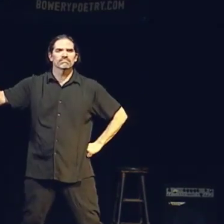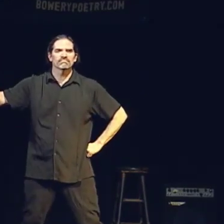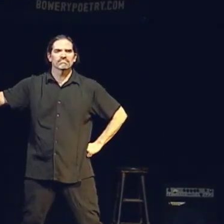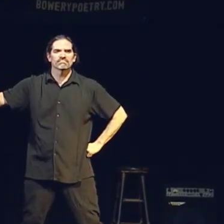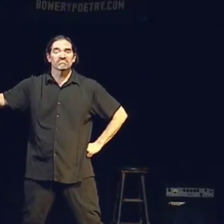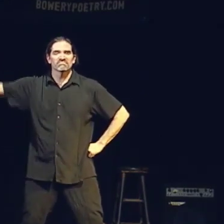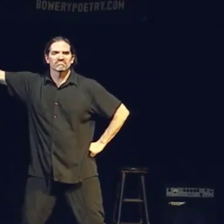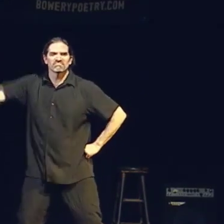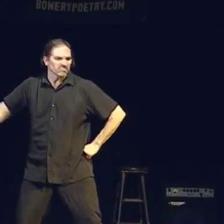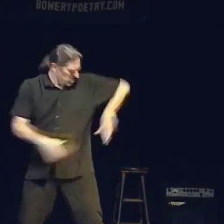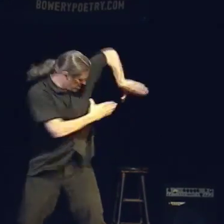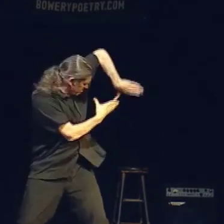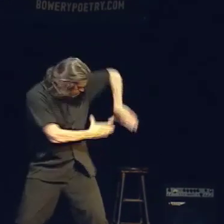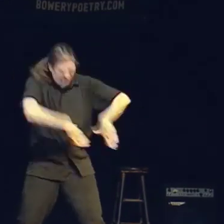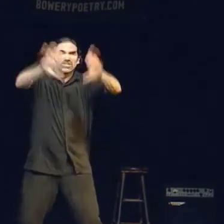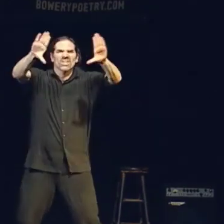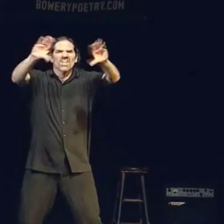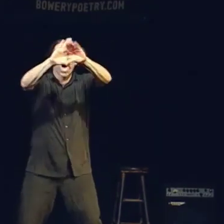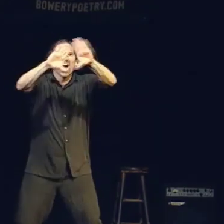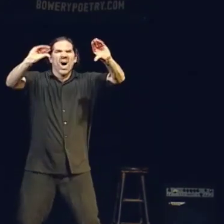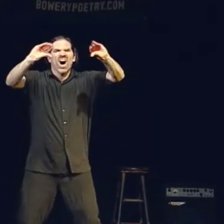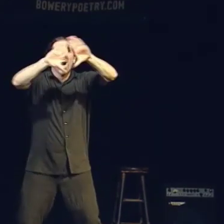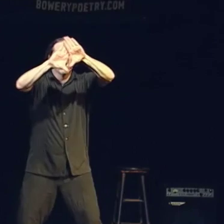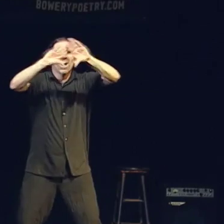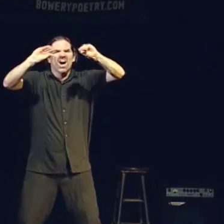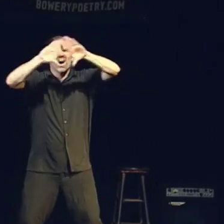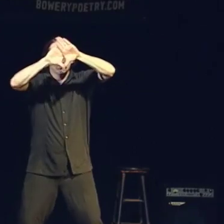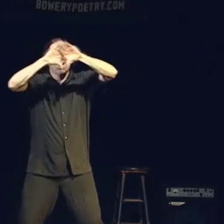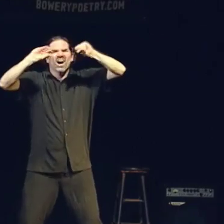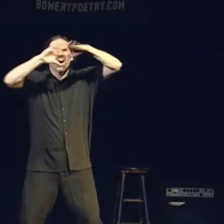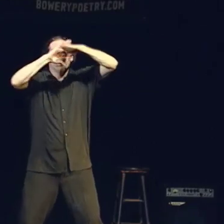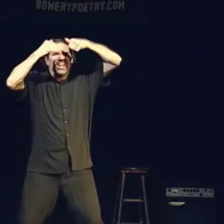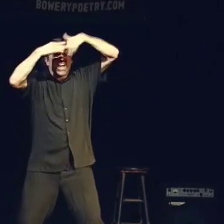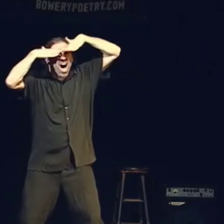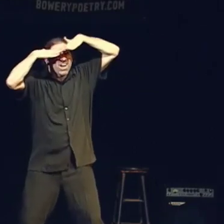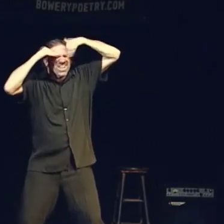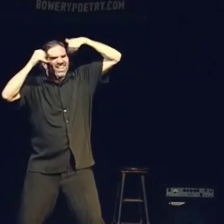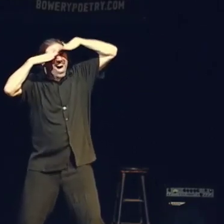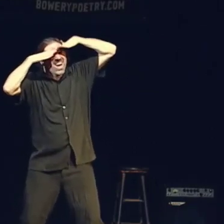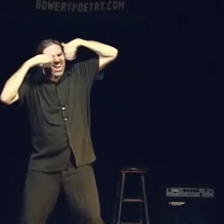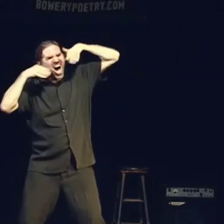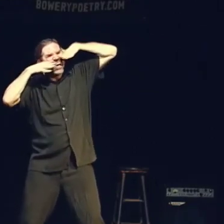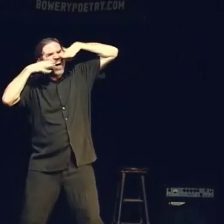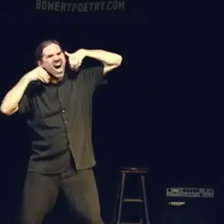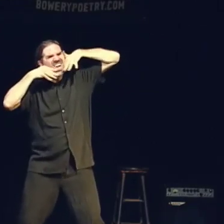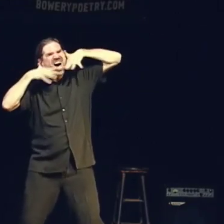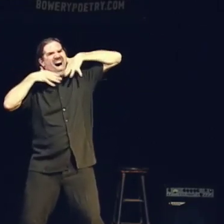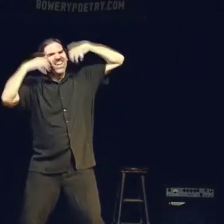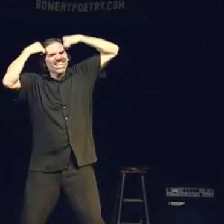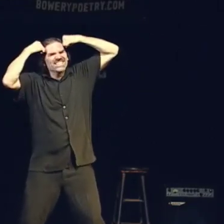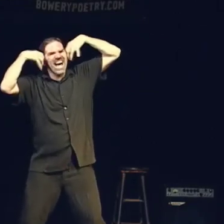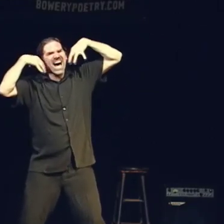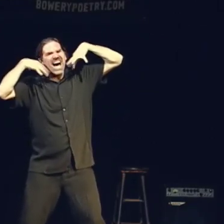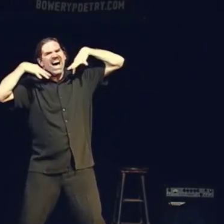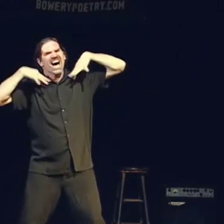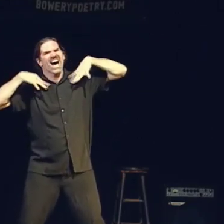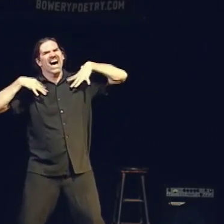He summons off of the steppe. The birth of a Mayan woman. Hair.